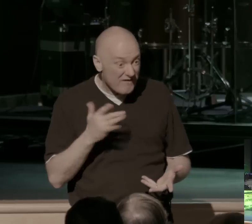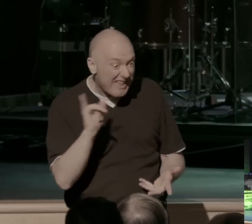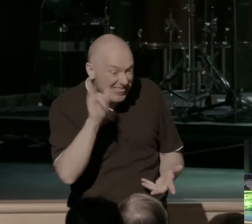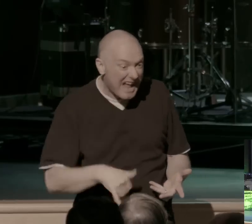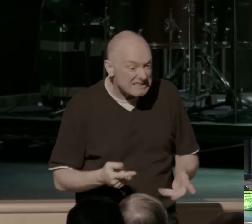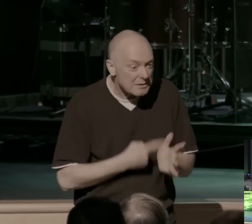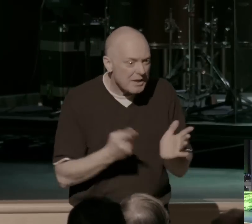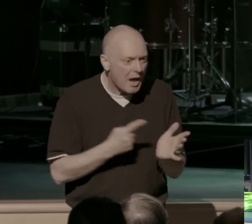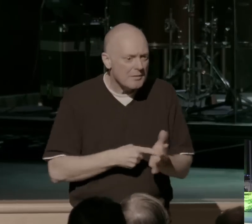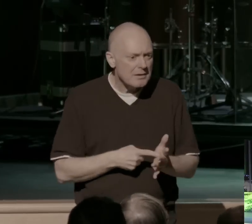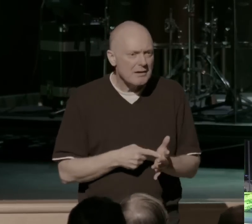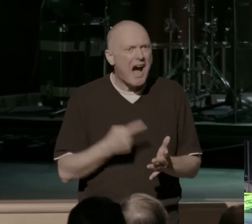to be free.